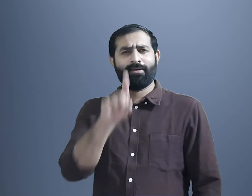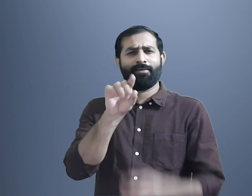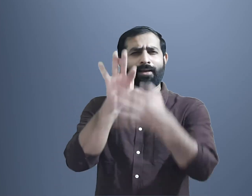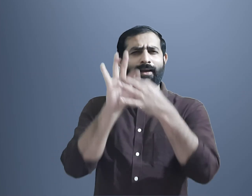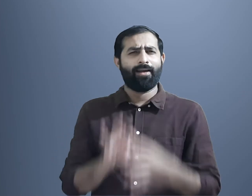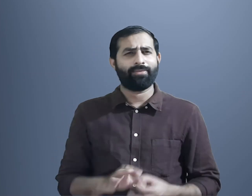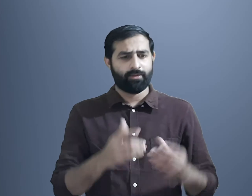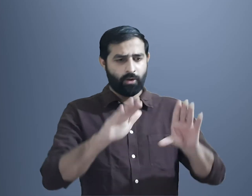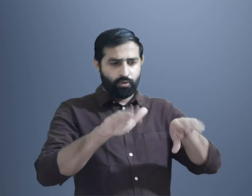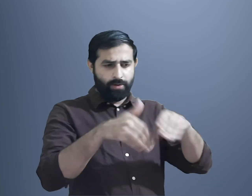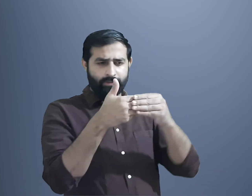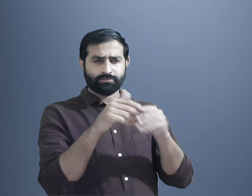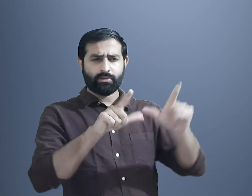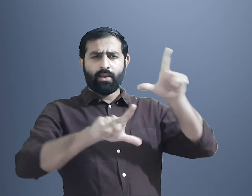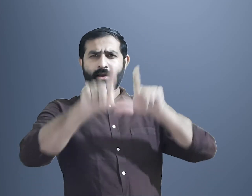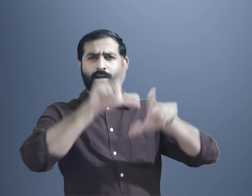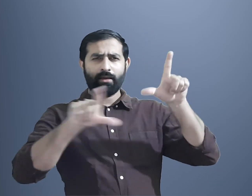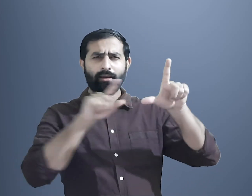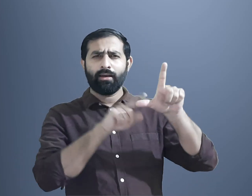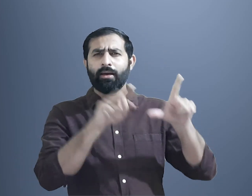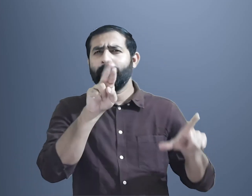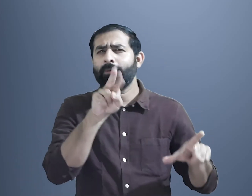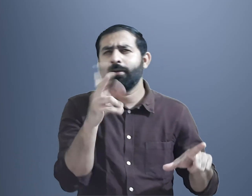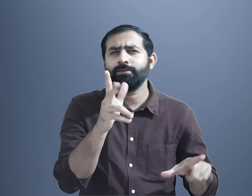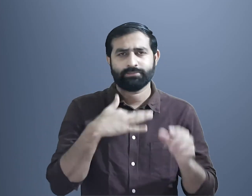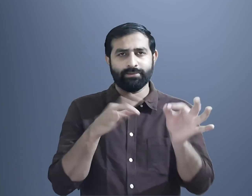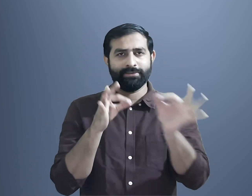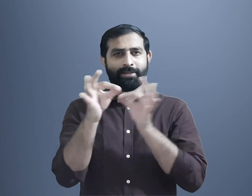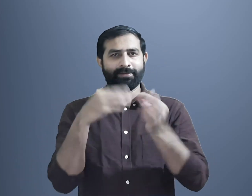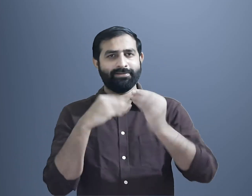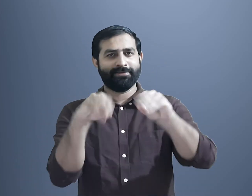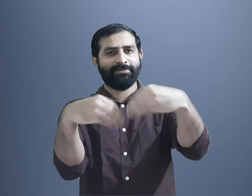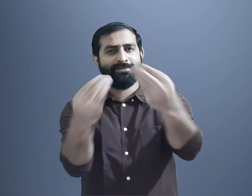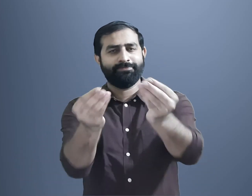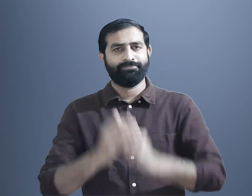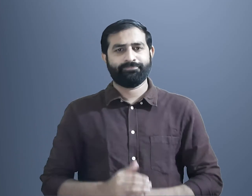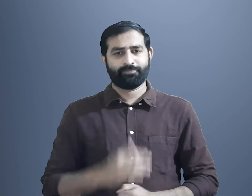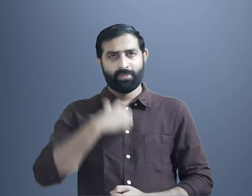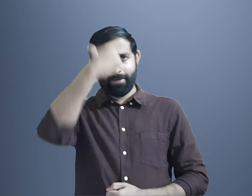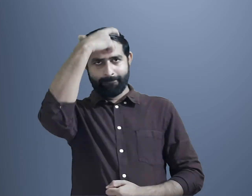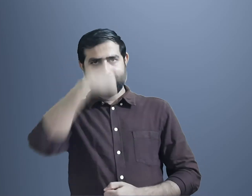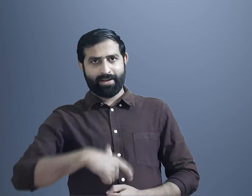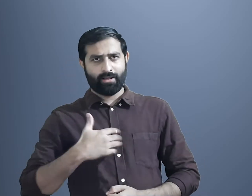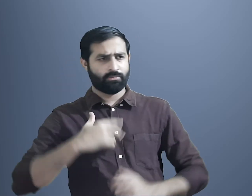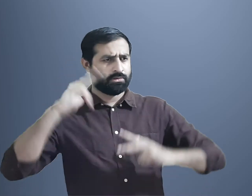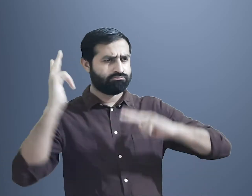The topic is introduction to language. I will tell you about language. When a person